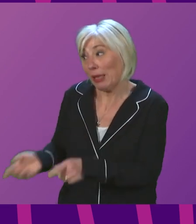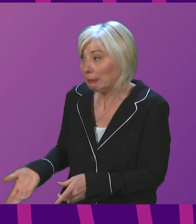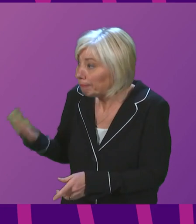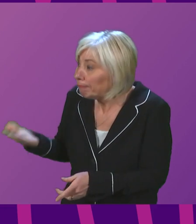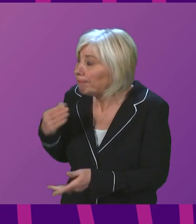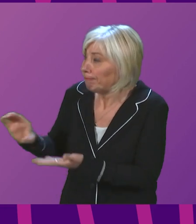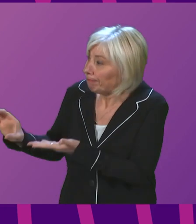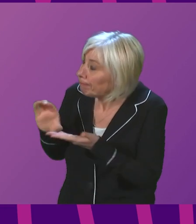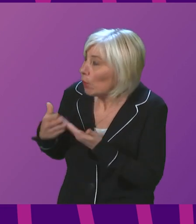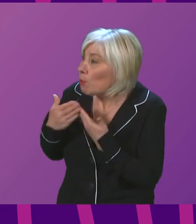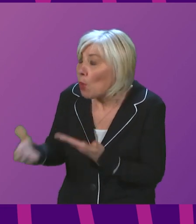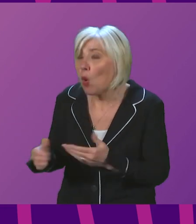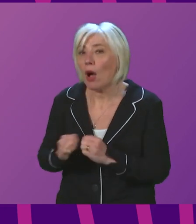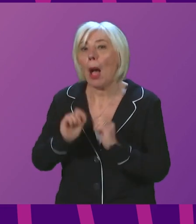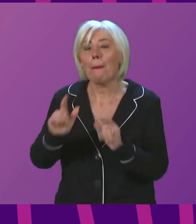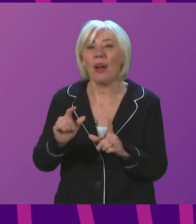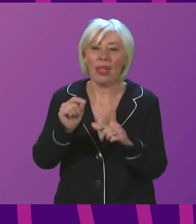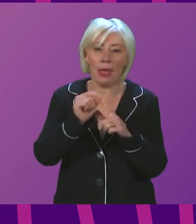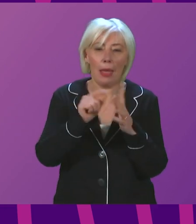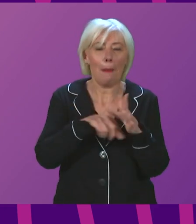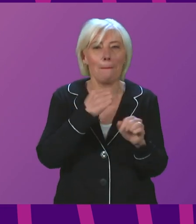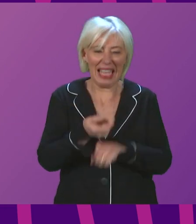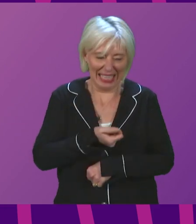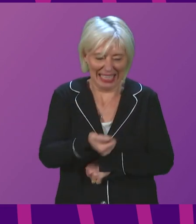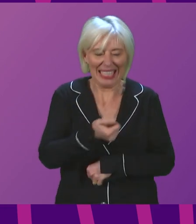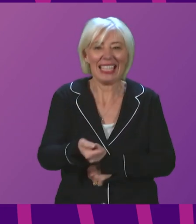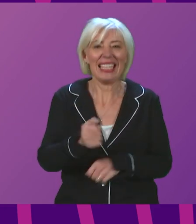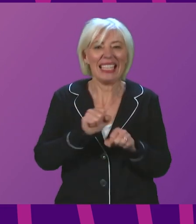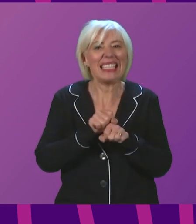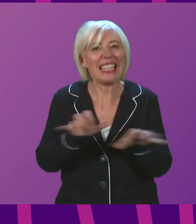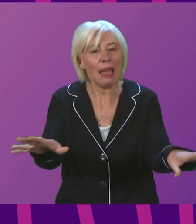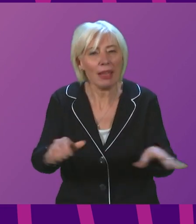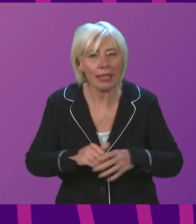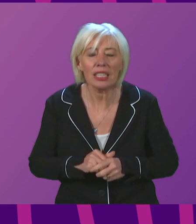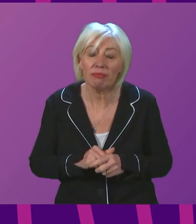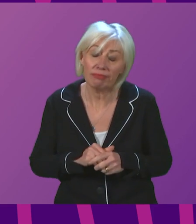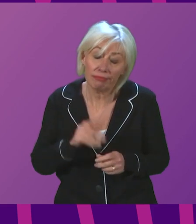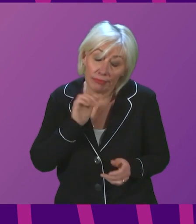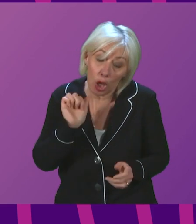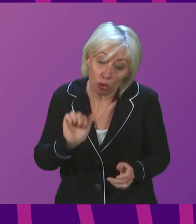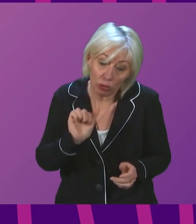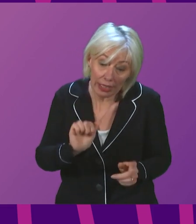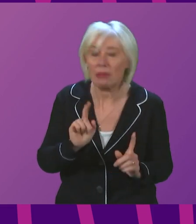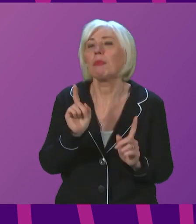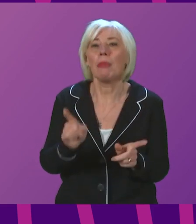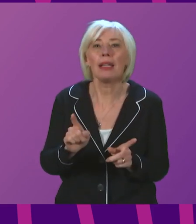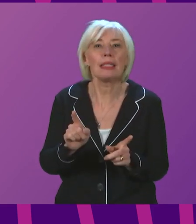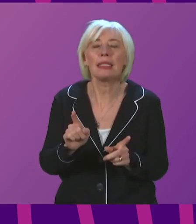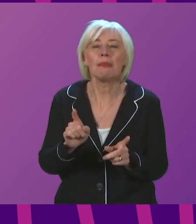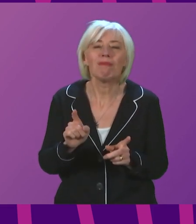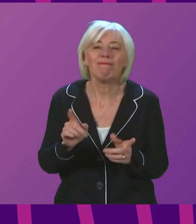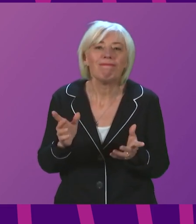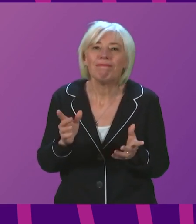wherewithal. On the points about pandemic, I think it is really important. think the point is legitimate and I will address it directly. It is not